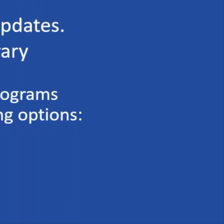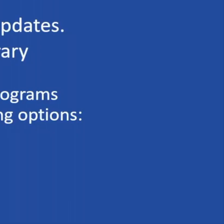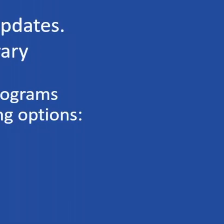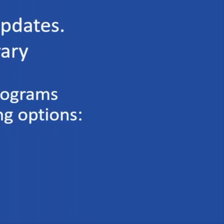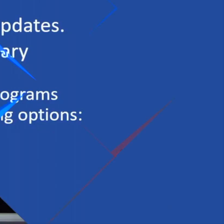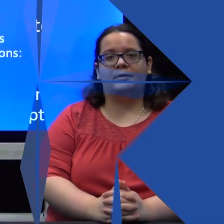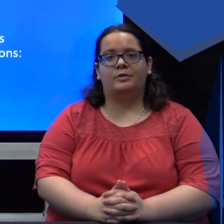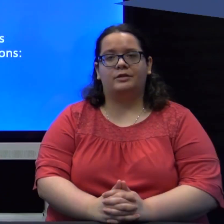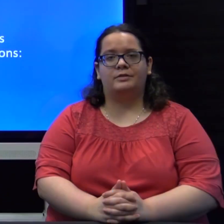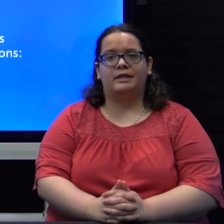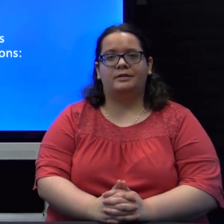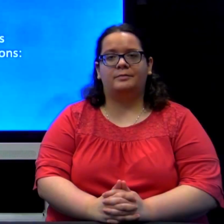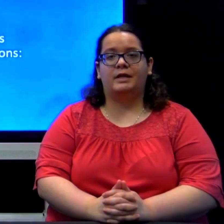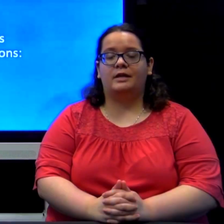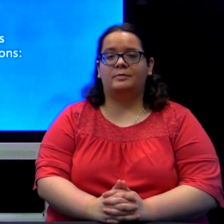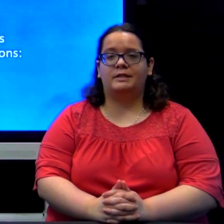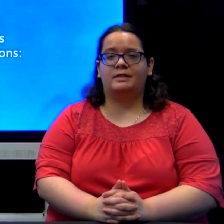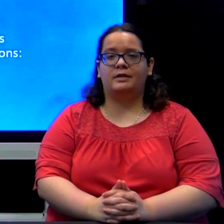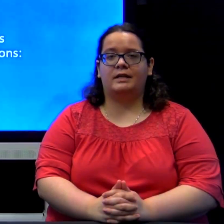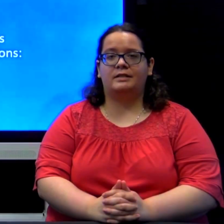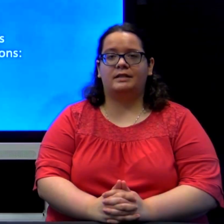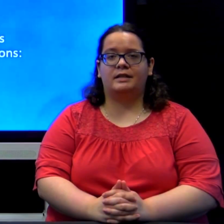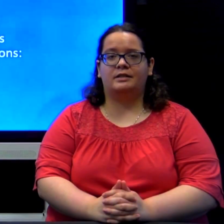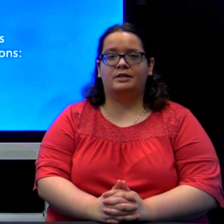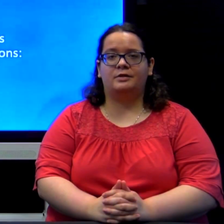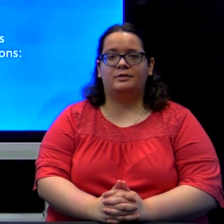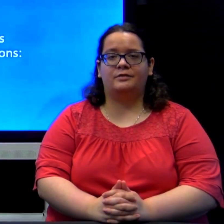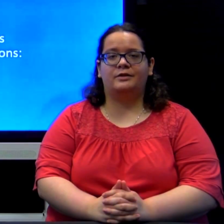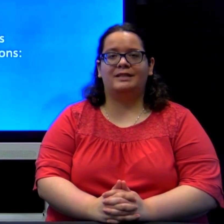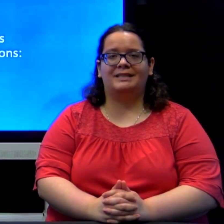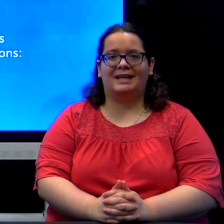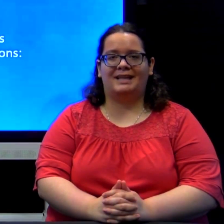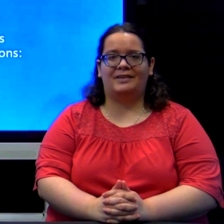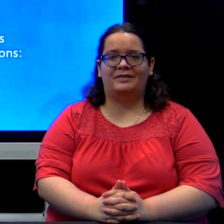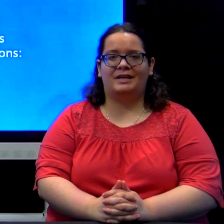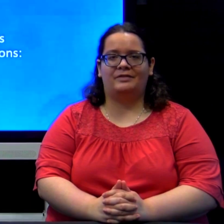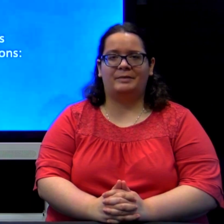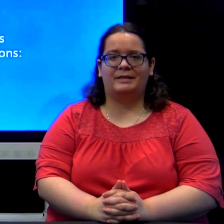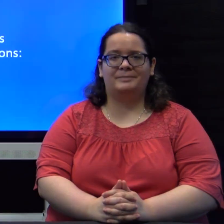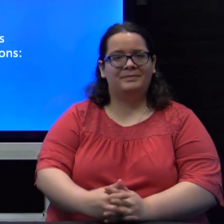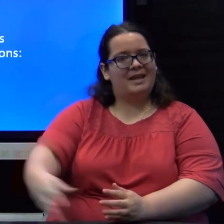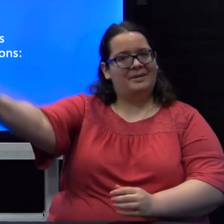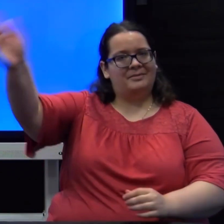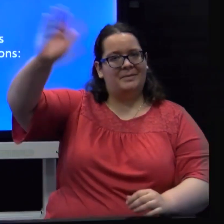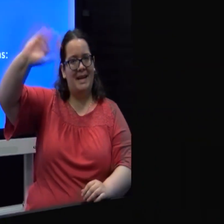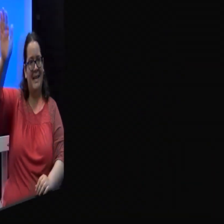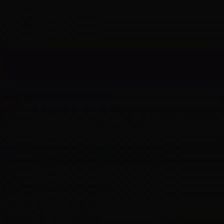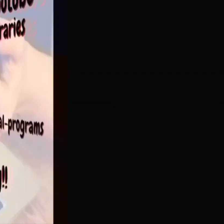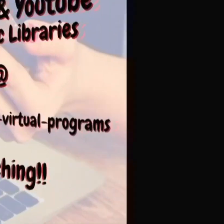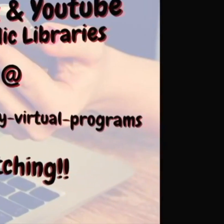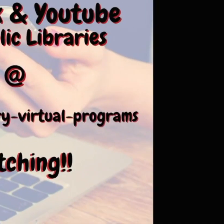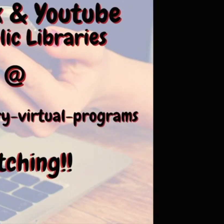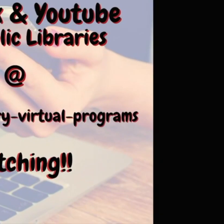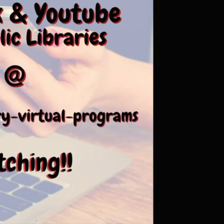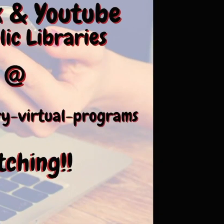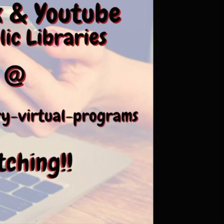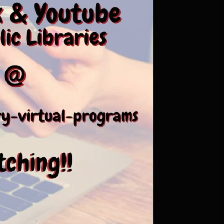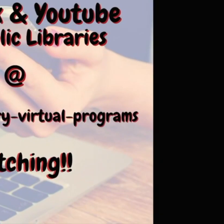author checks, and book newsletter. And I hope to see you guys again soon for the second half of the alphabet. Bye-bye.-bye. Bye Bye-bye. Bye